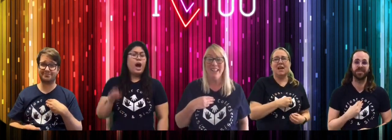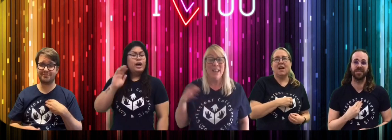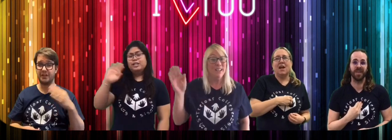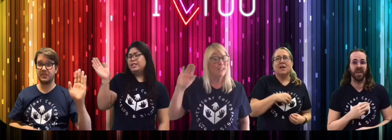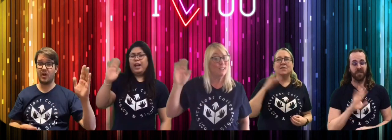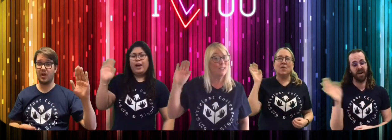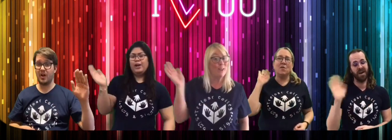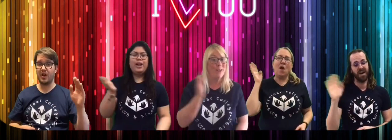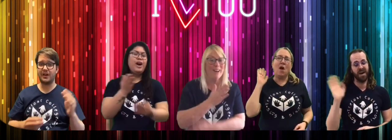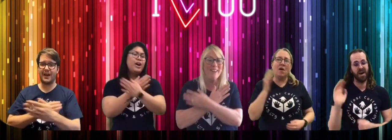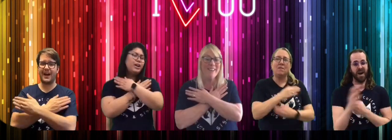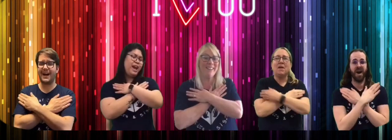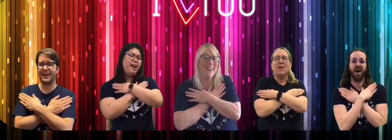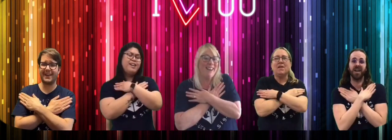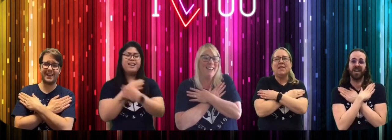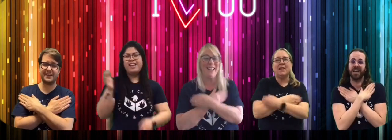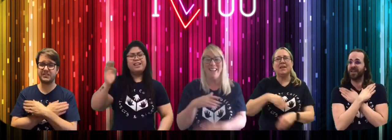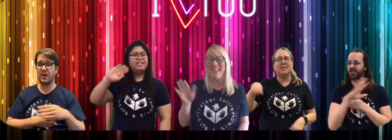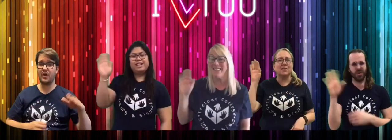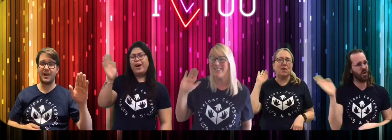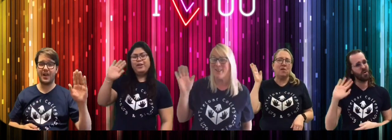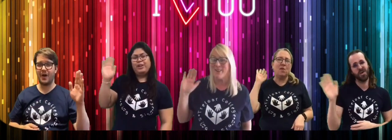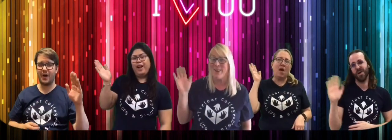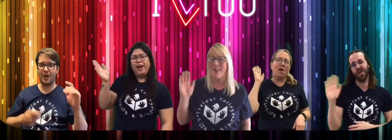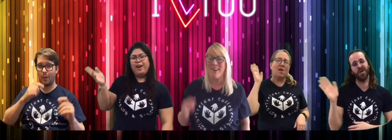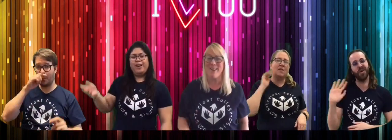So long, honey, so long.